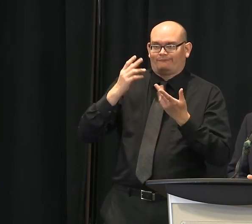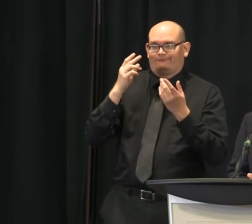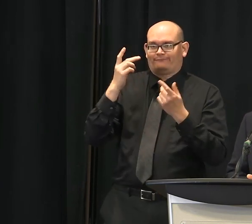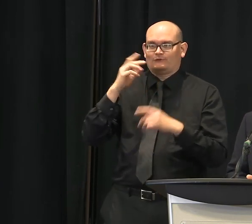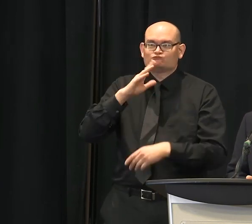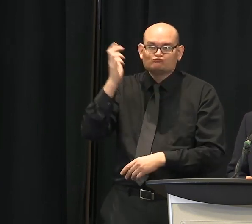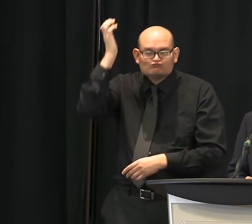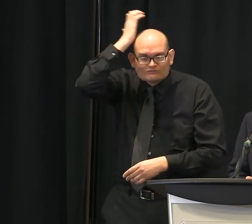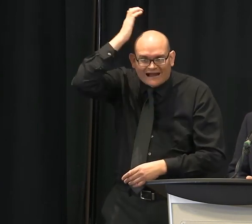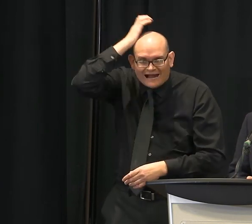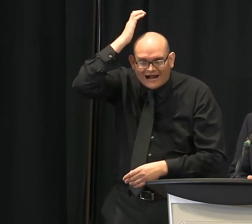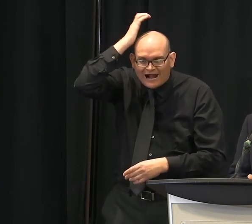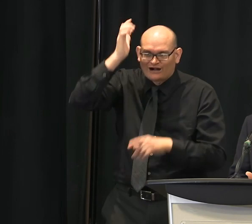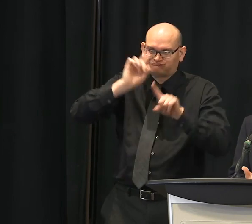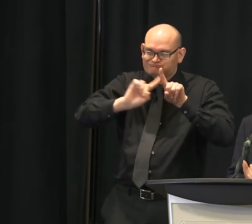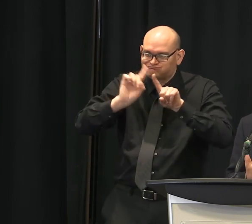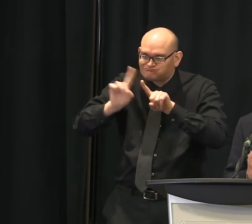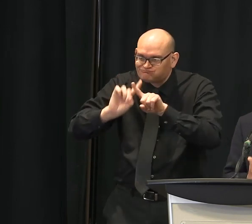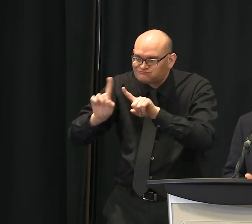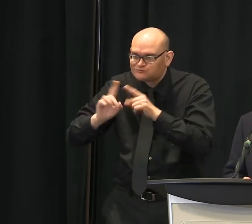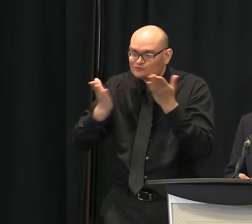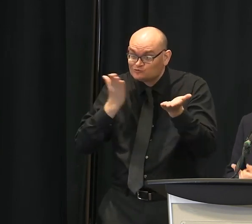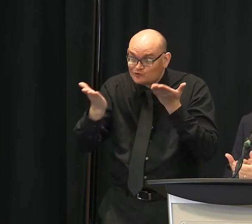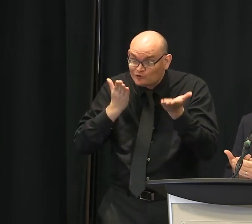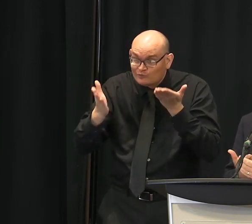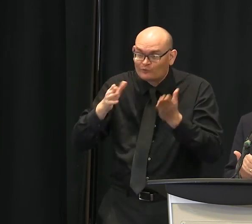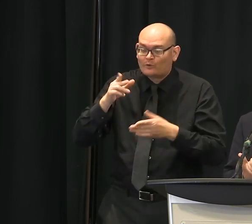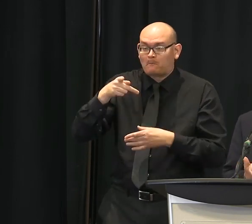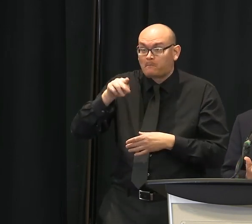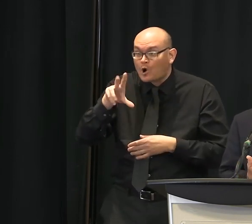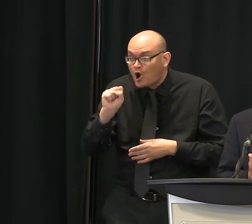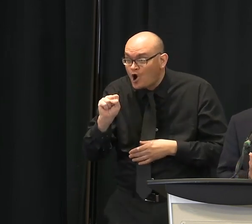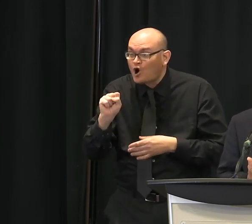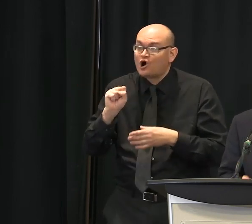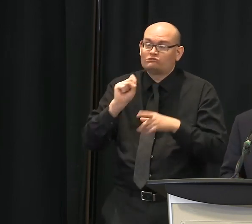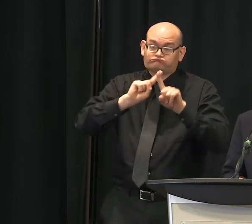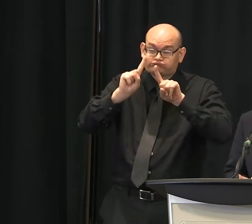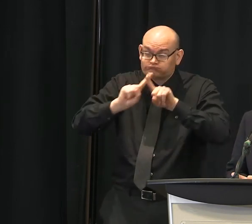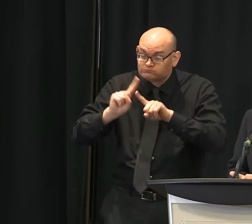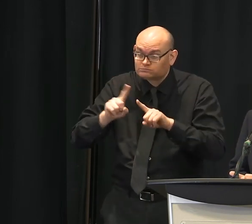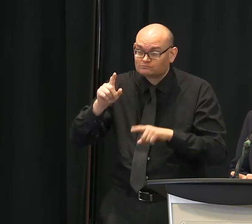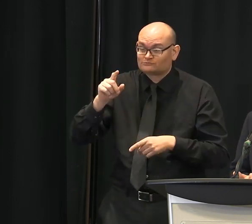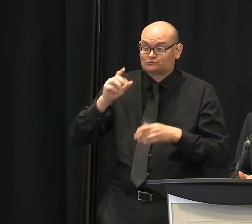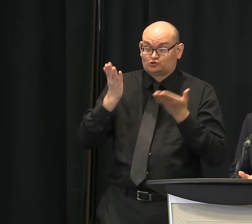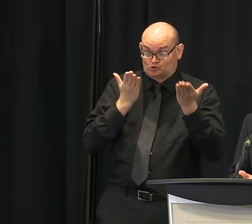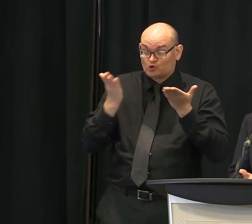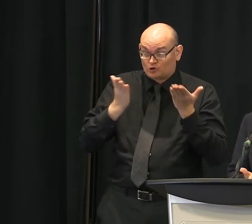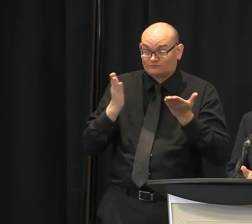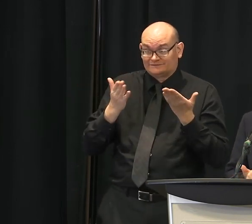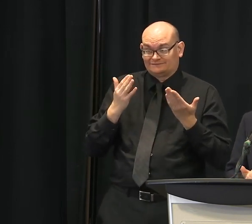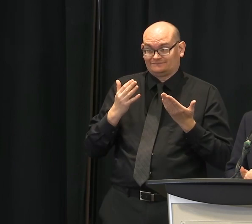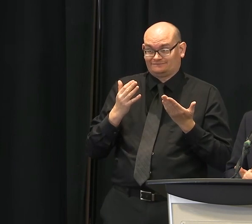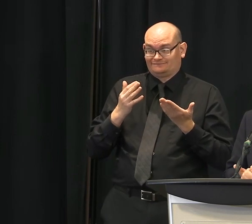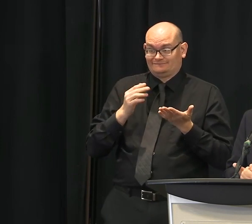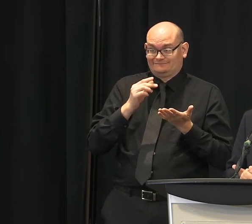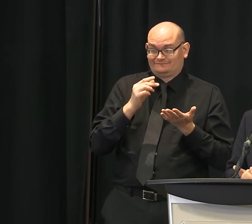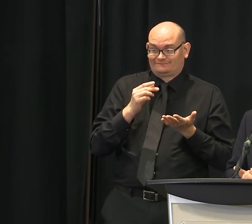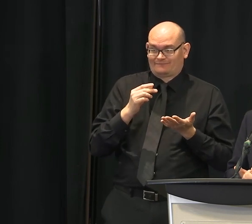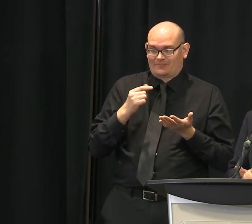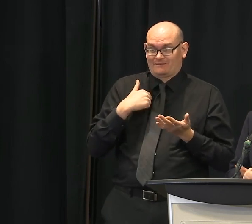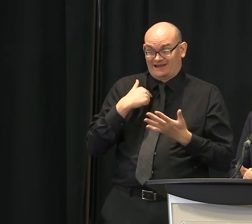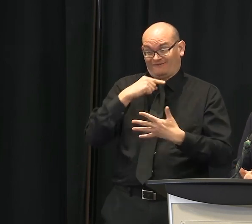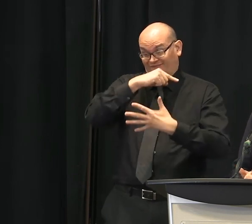annual sidewalk budget, which is very important to us, traffic calming, city parks, we're